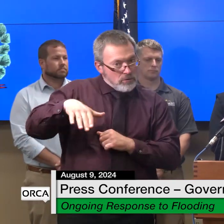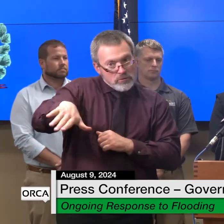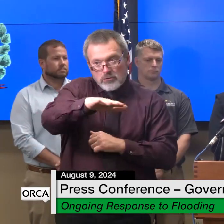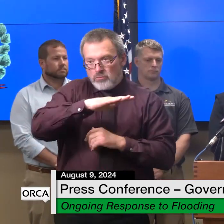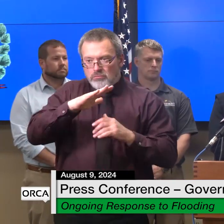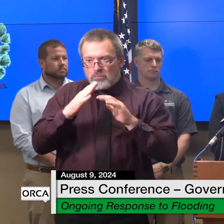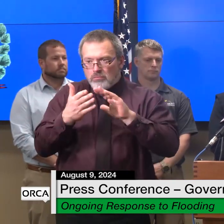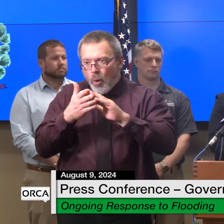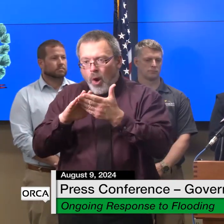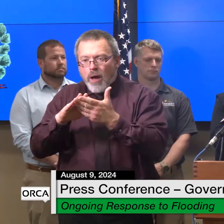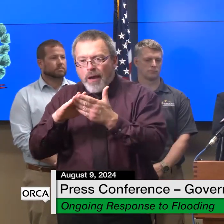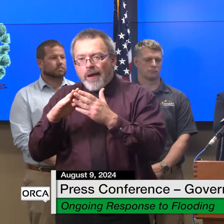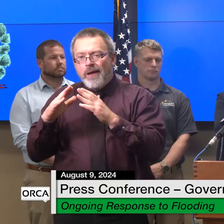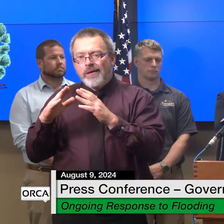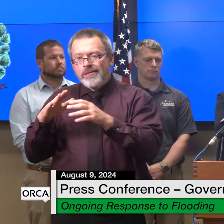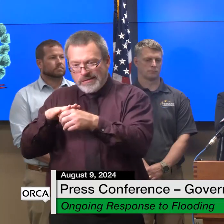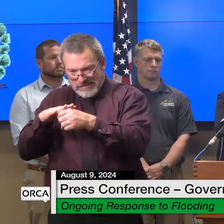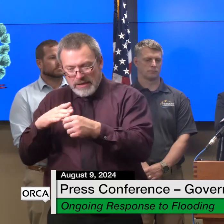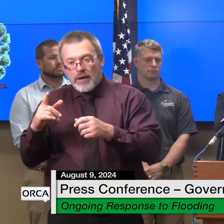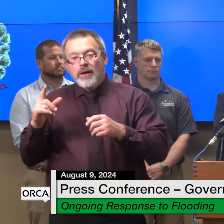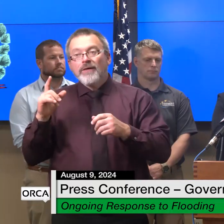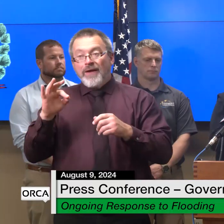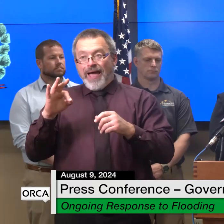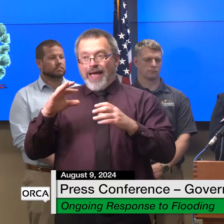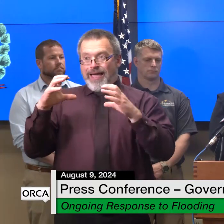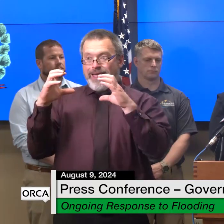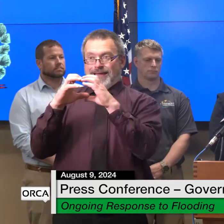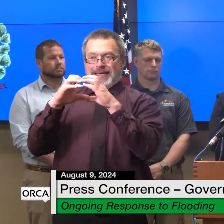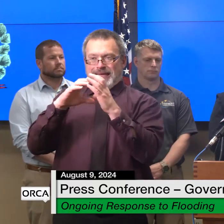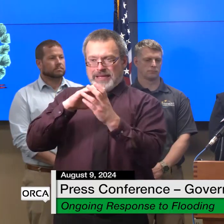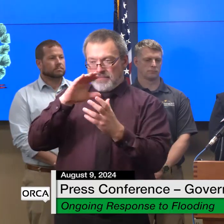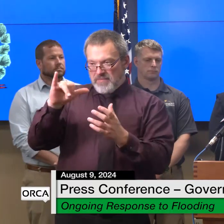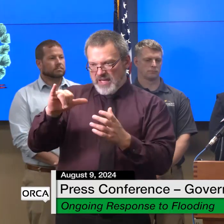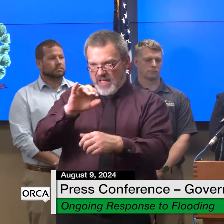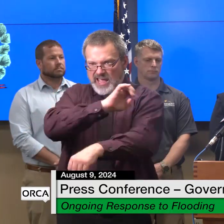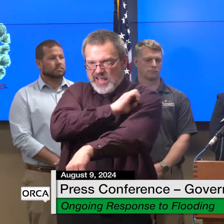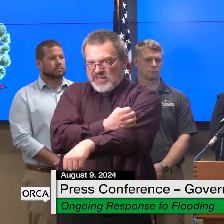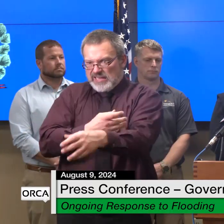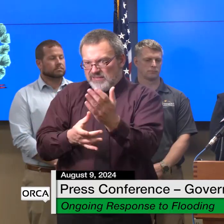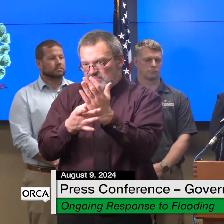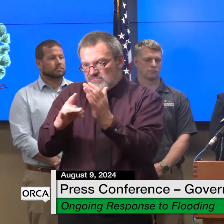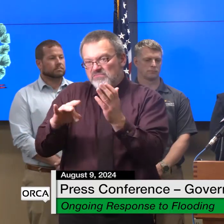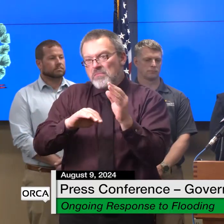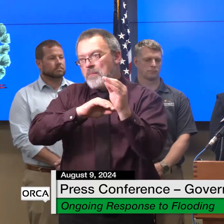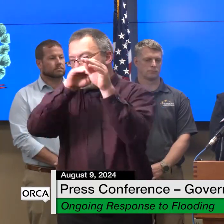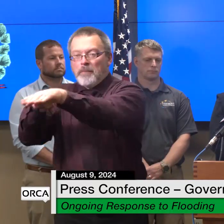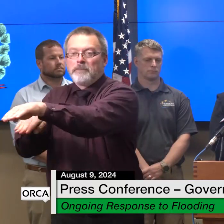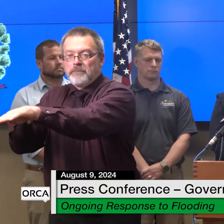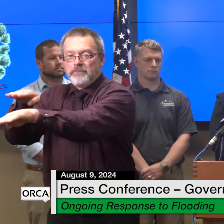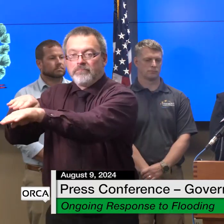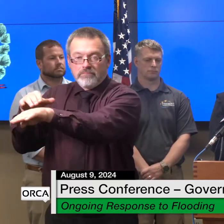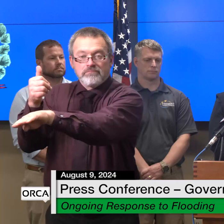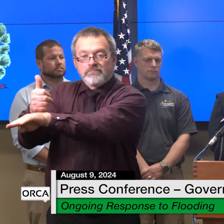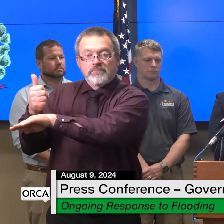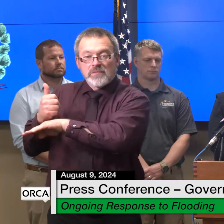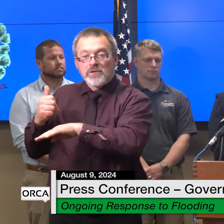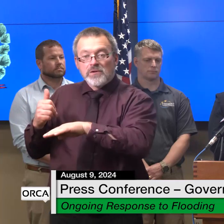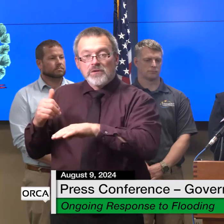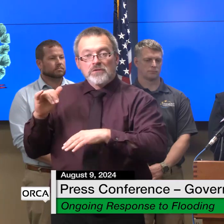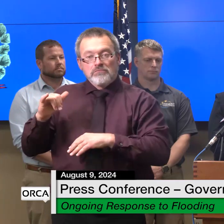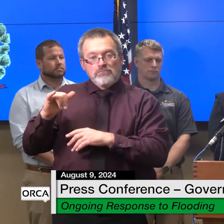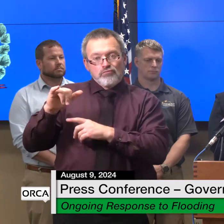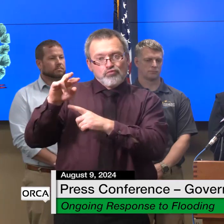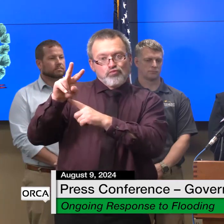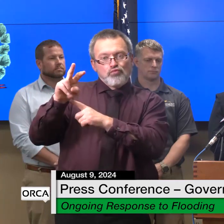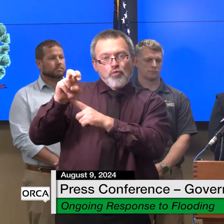efficient mobile homes our goal is to help provide 250 new mobile homes to vermonters over the